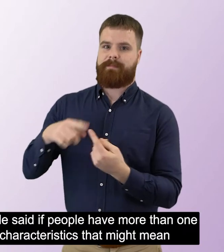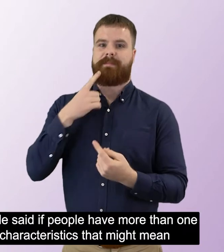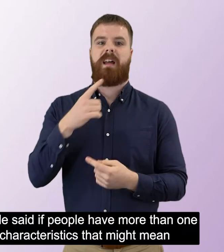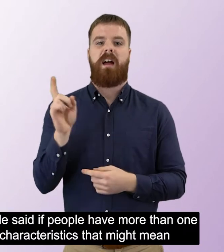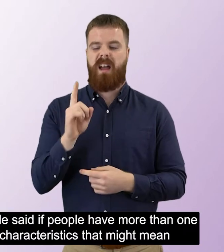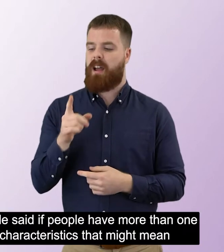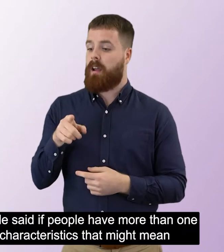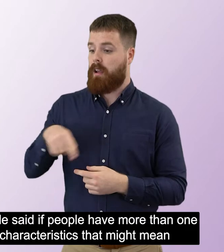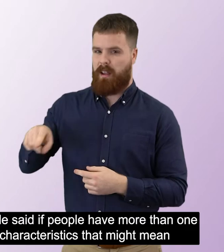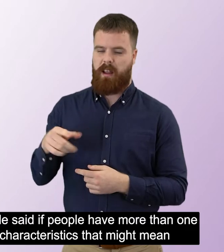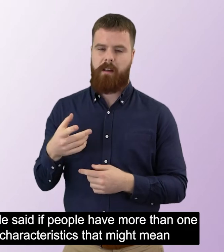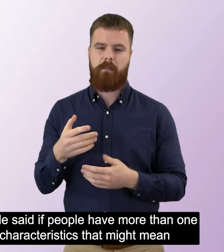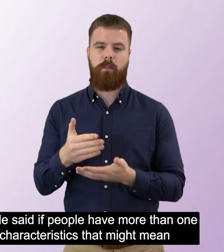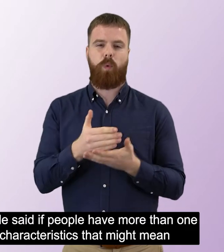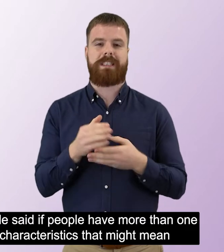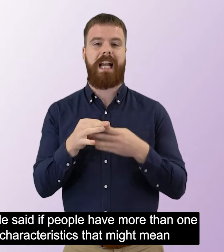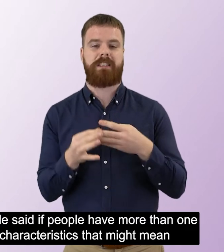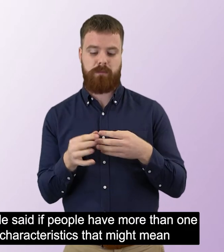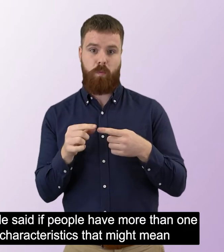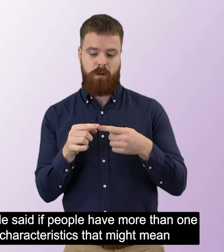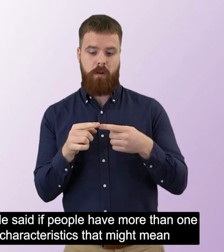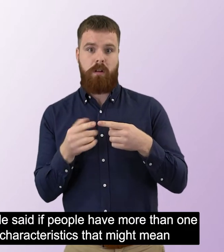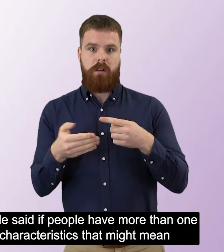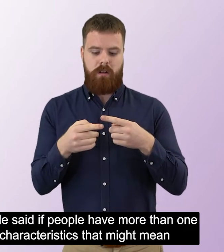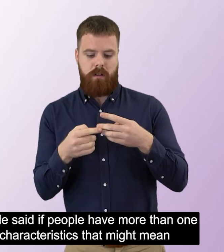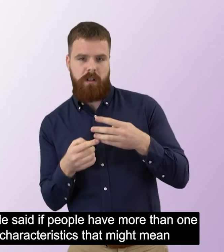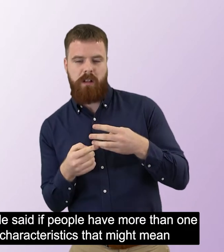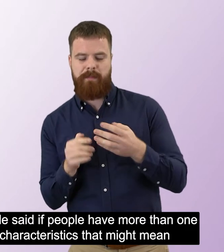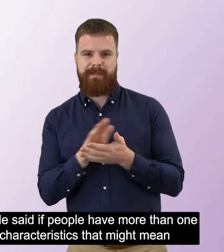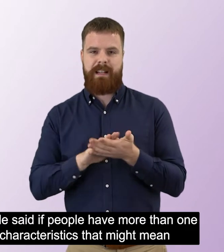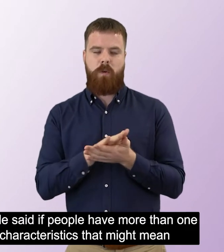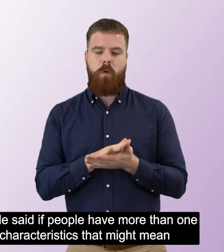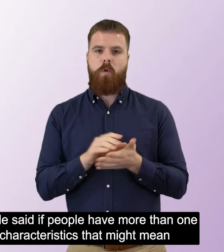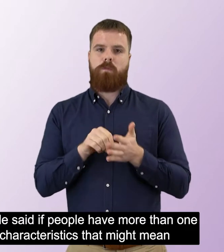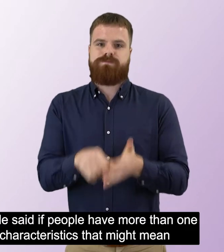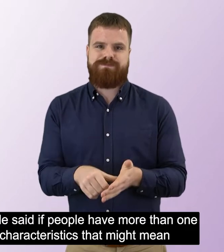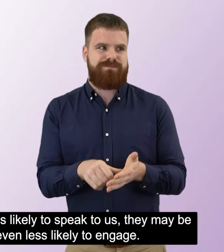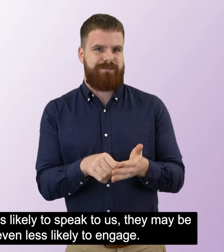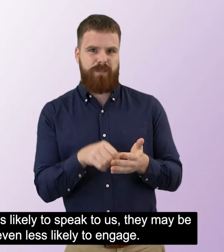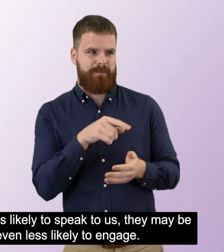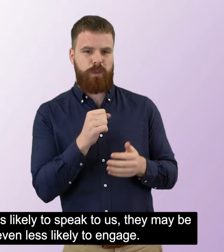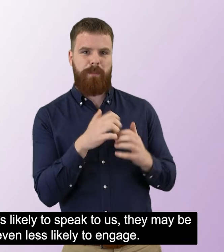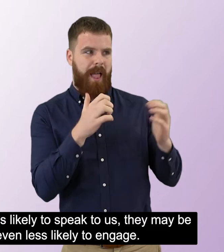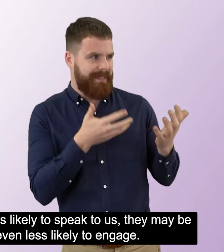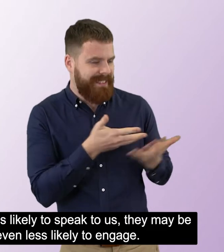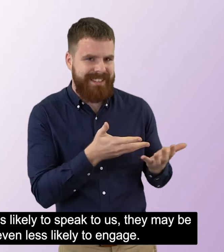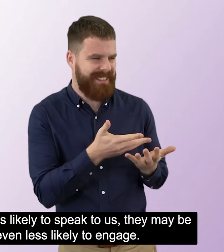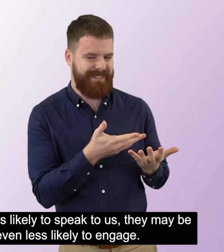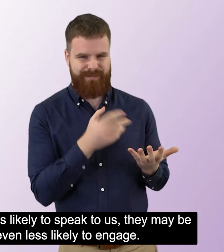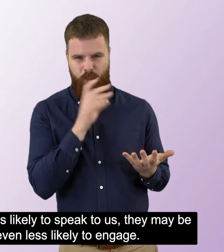Many people said, if people have more than one of the characteristics that might mean they're less likely to speak to us, they may be